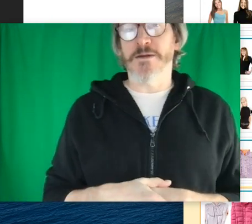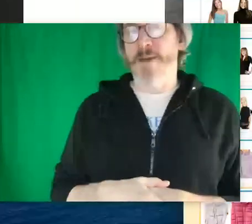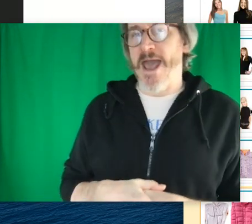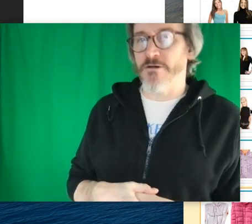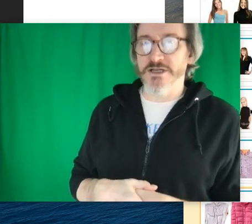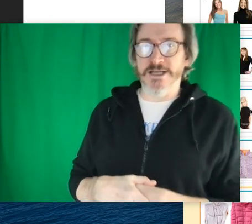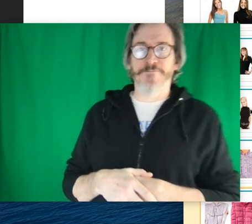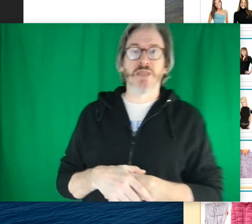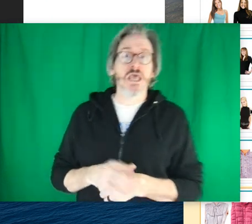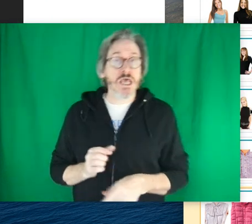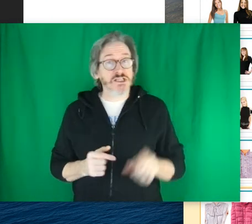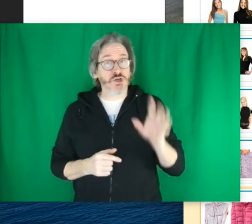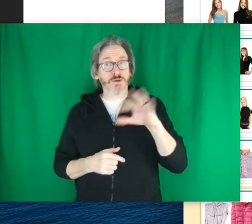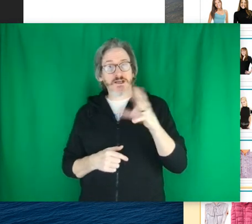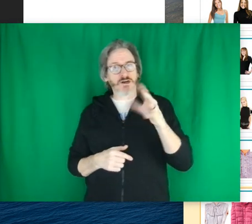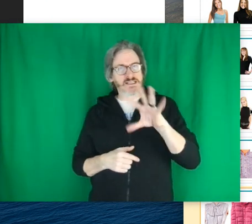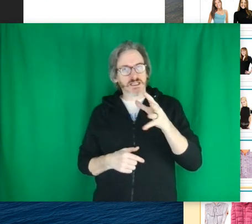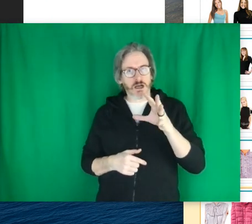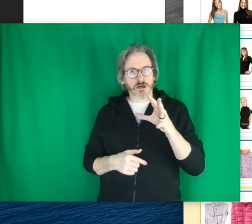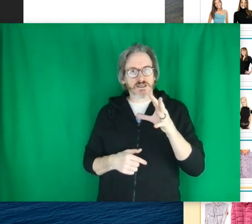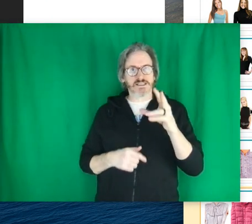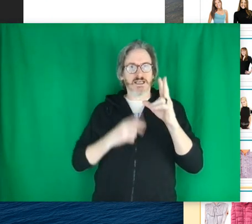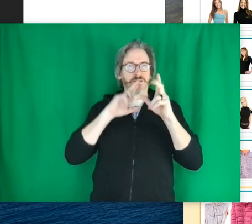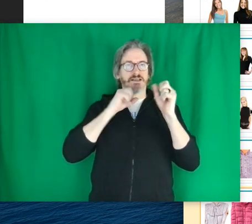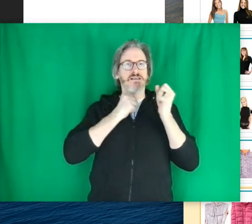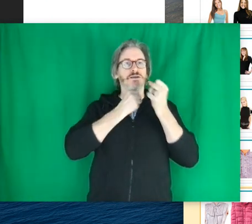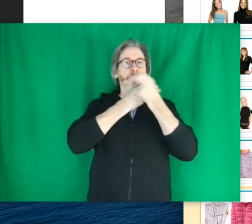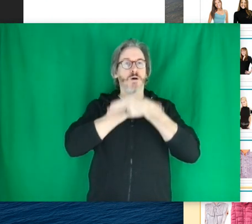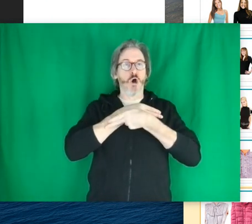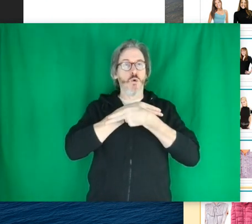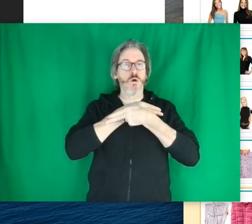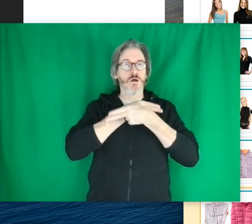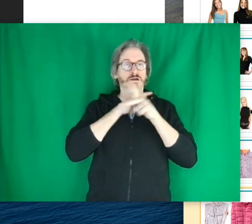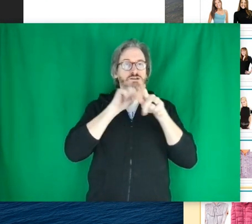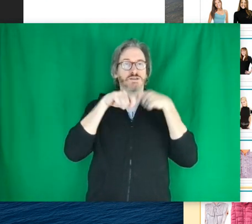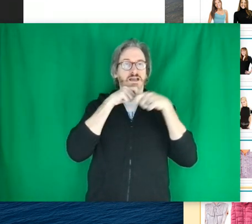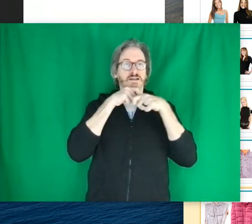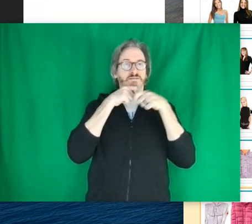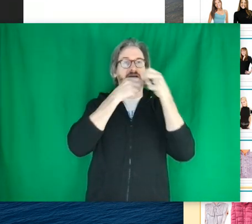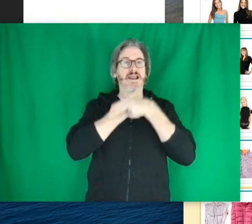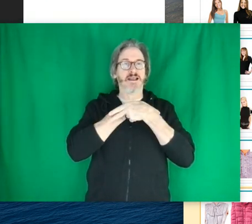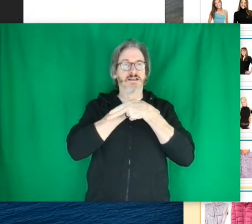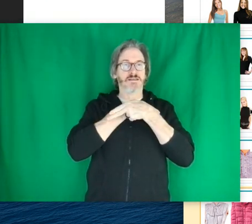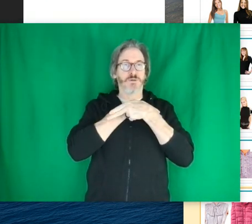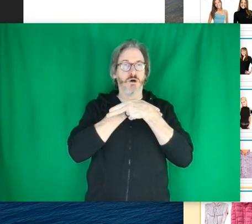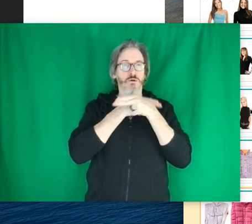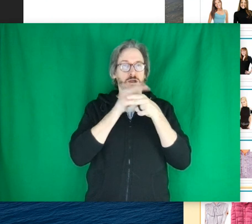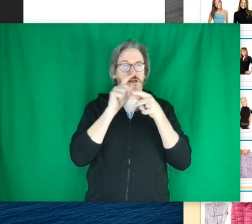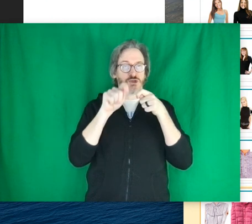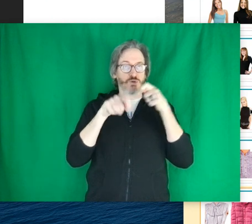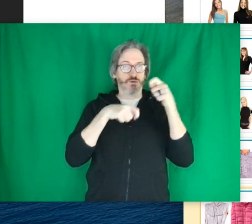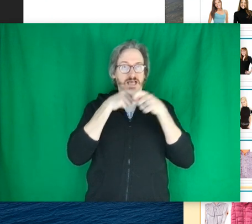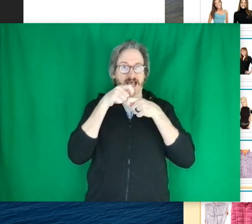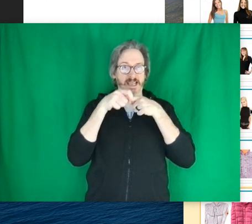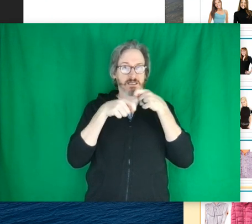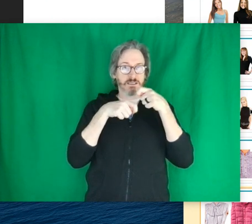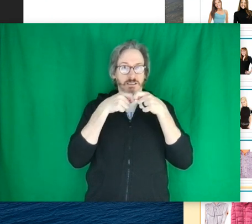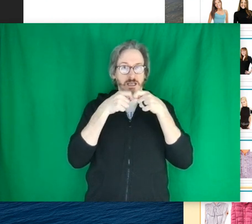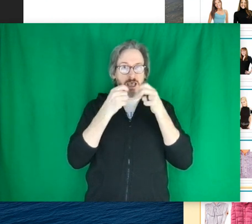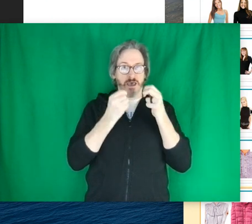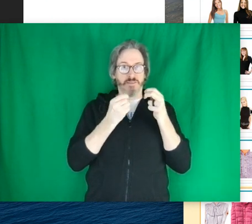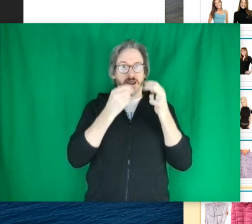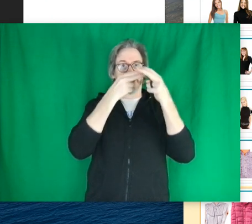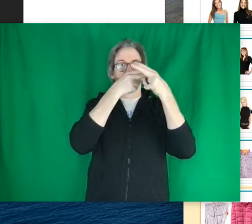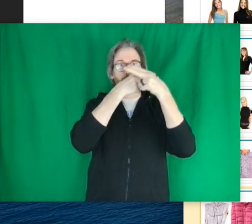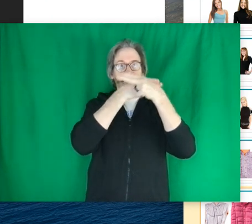Not into patterns yet. So here, it's a little hard to see, but this is a bow. So it's kind of like tied, and it's a bow. So you tie it,